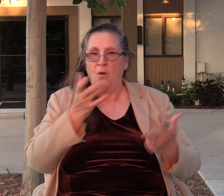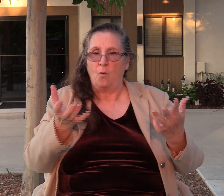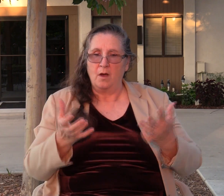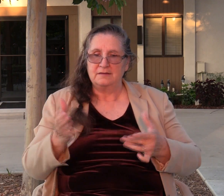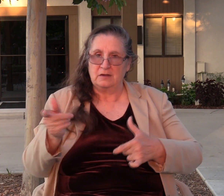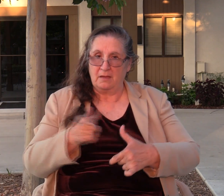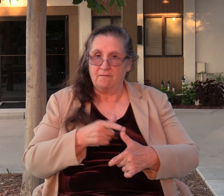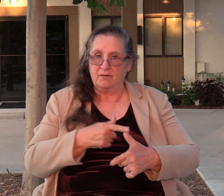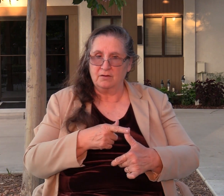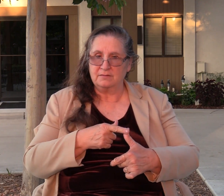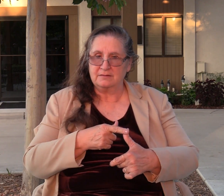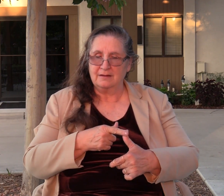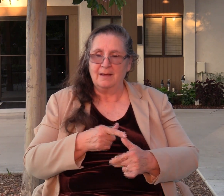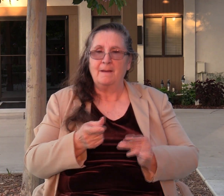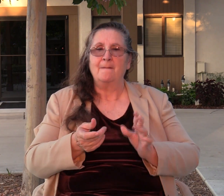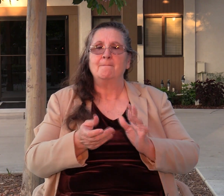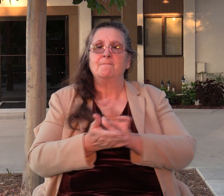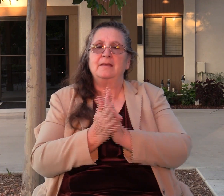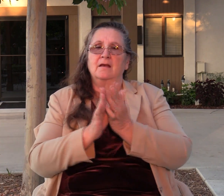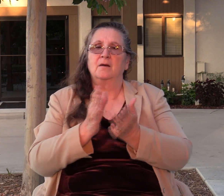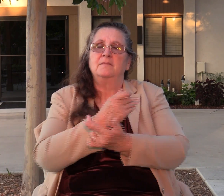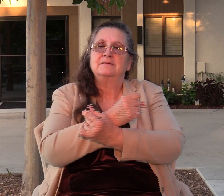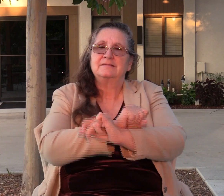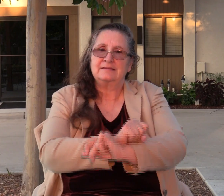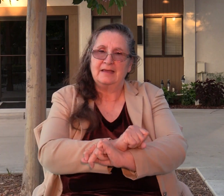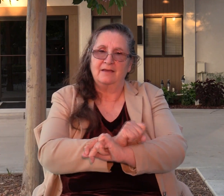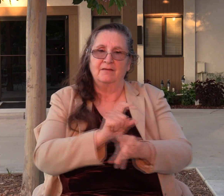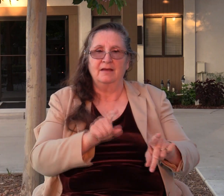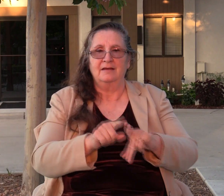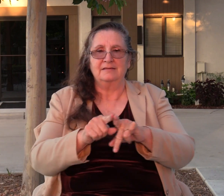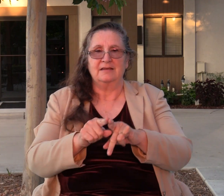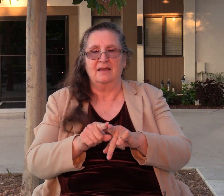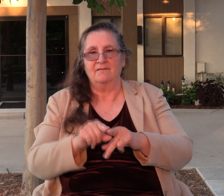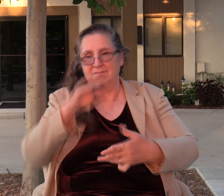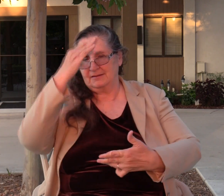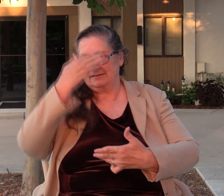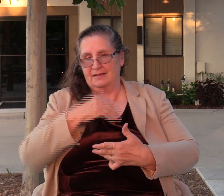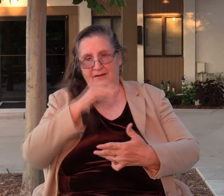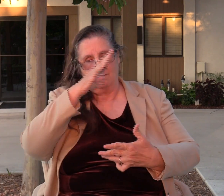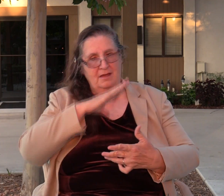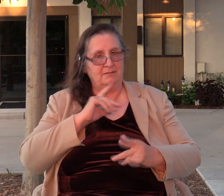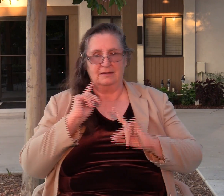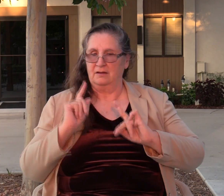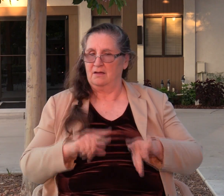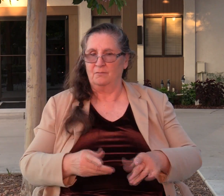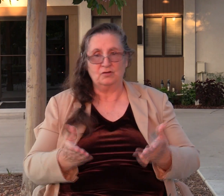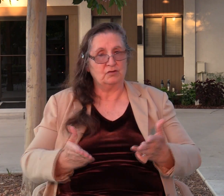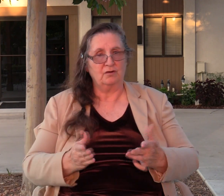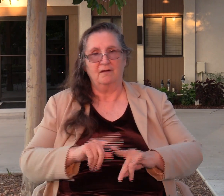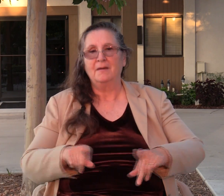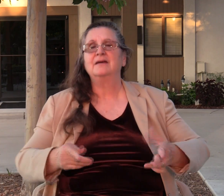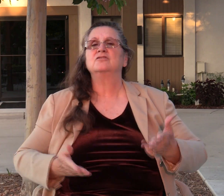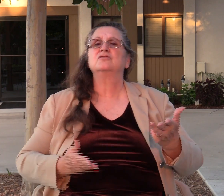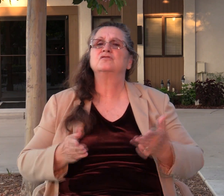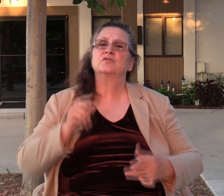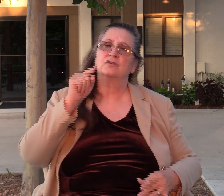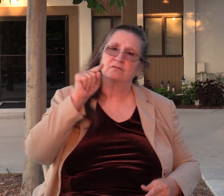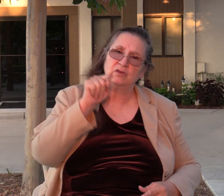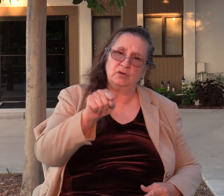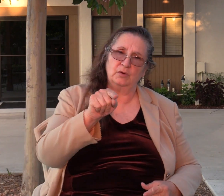let him be your slave. Just as the Son of Man did not come to be served, but to serve, and to give his life a ransom